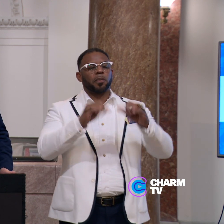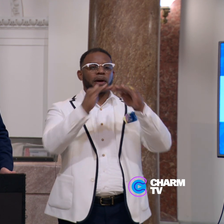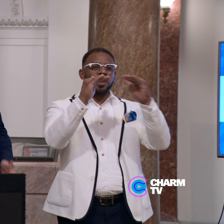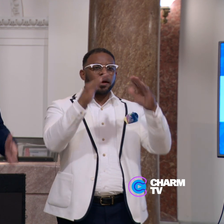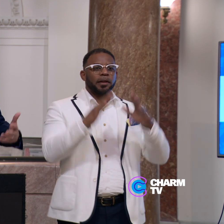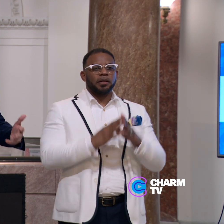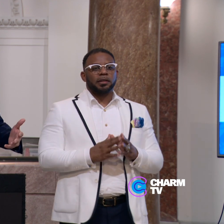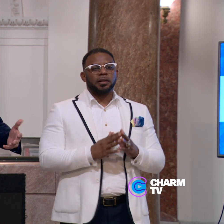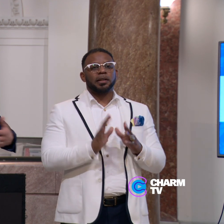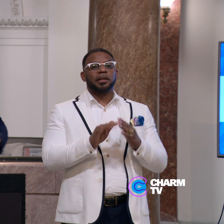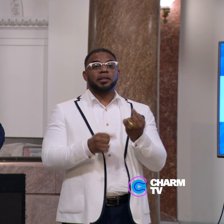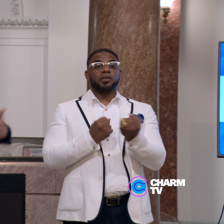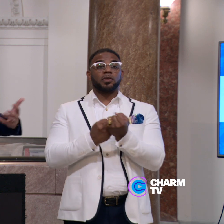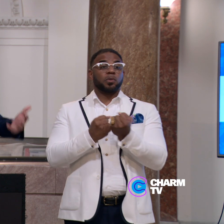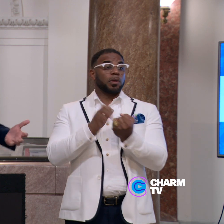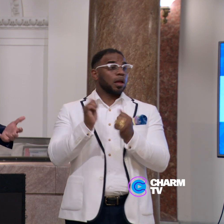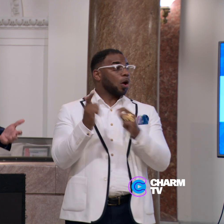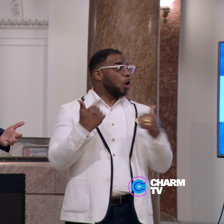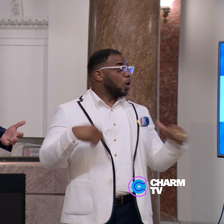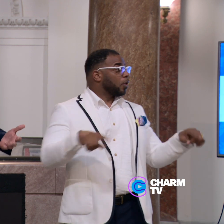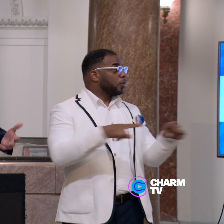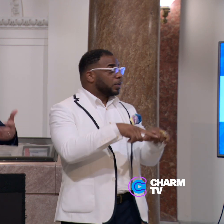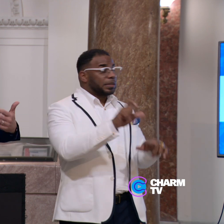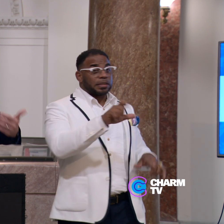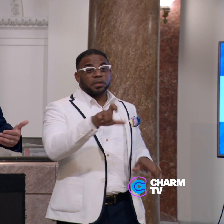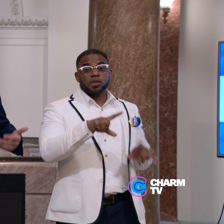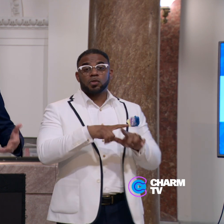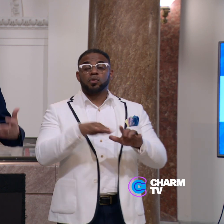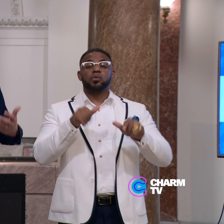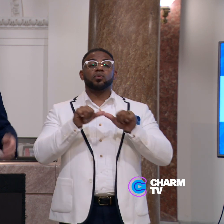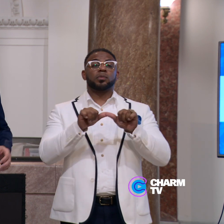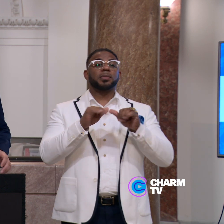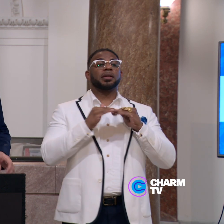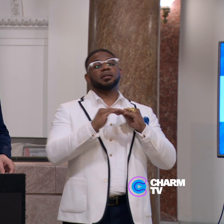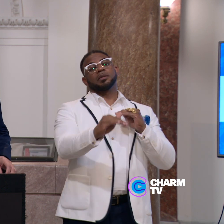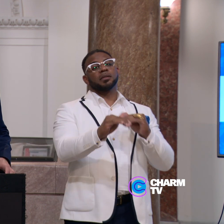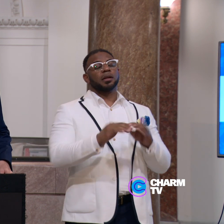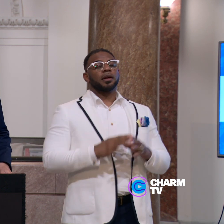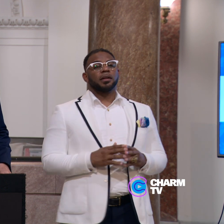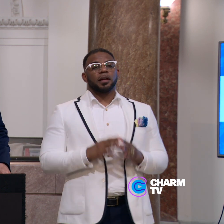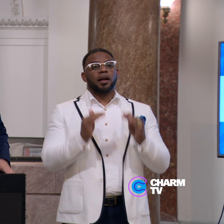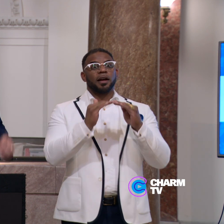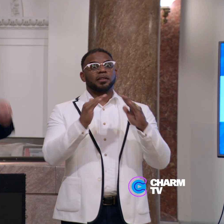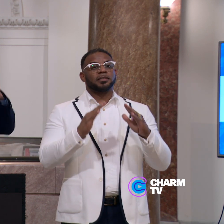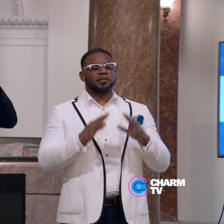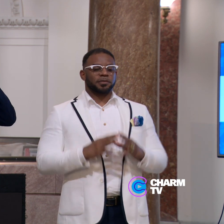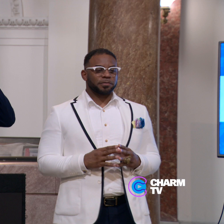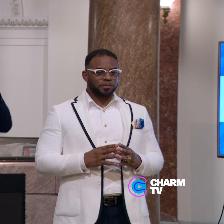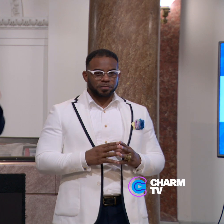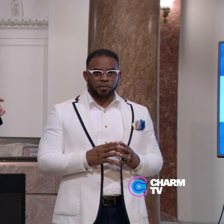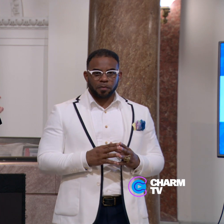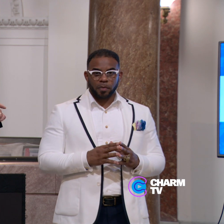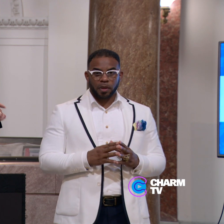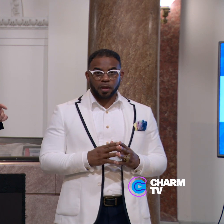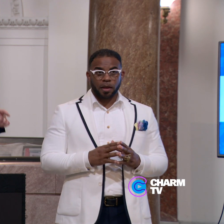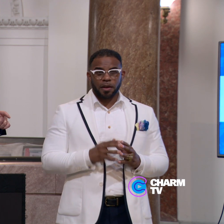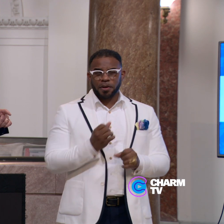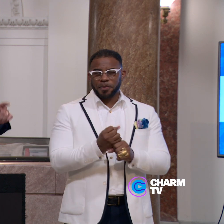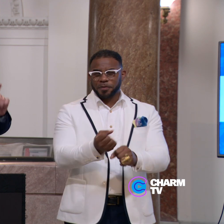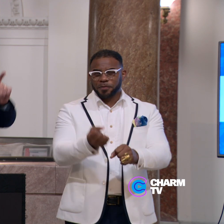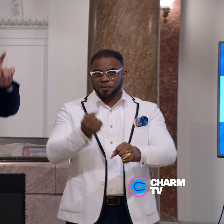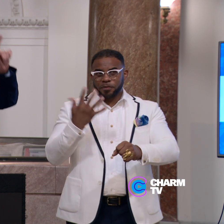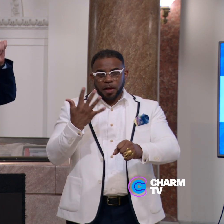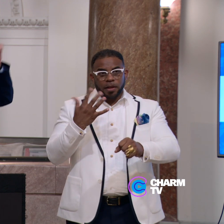housing and the support that all of us need to remain permanently housed. Five years